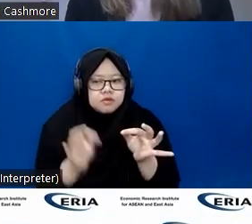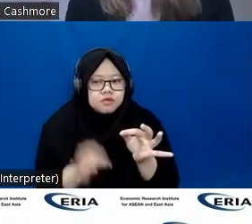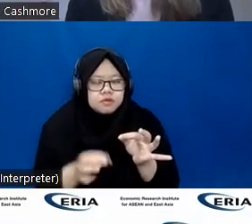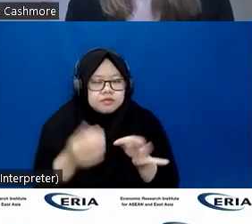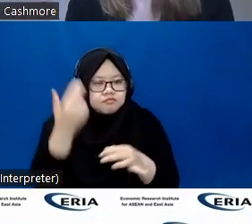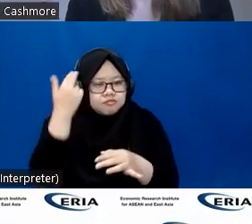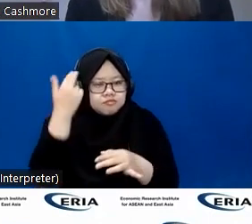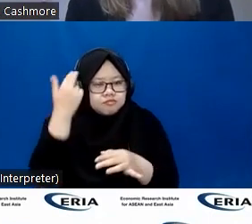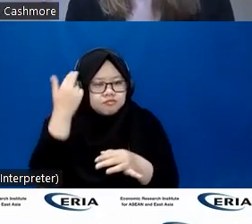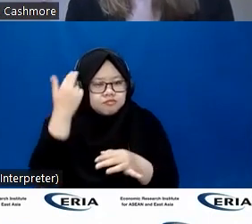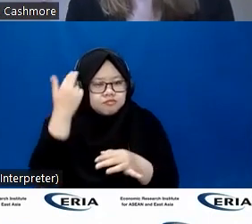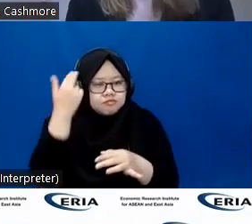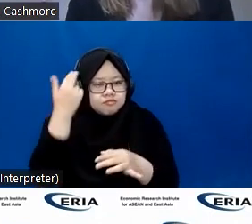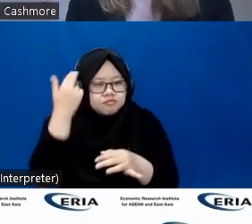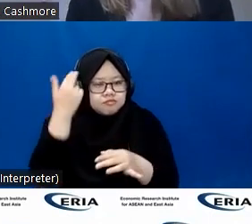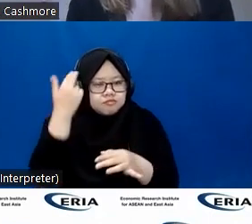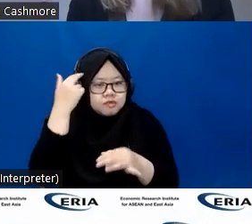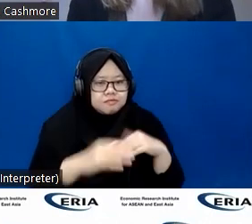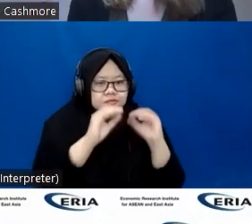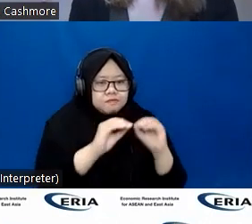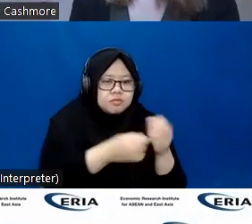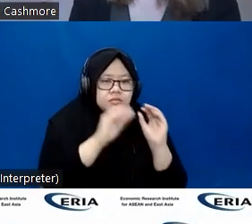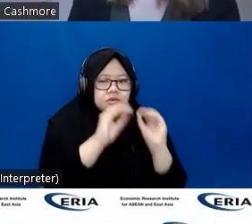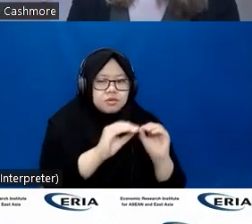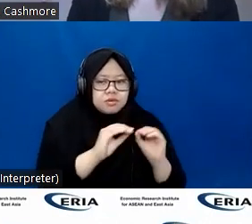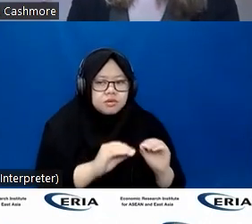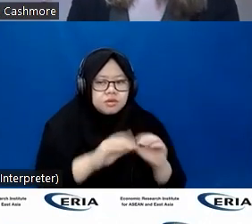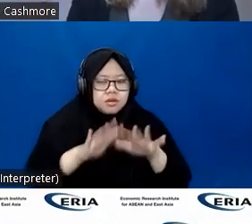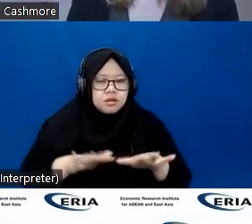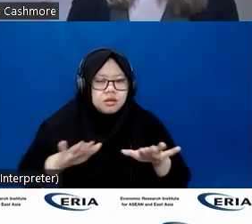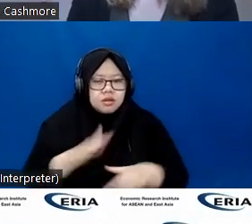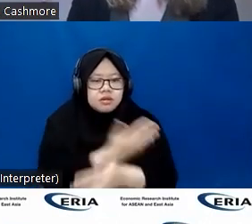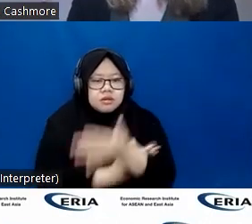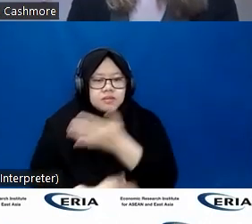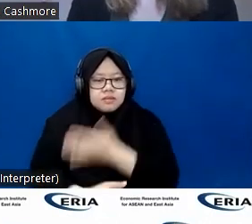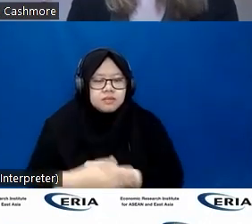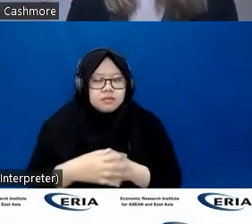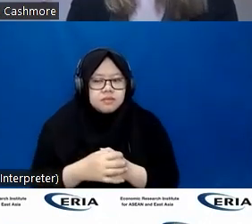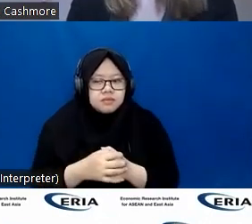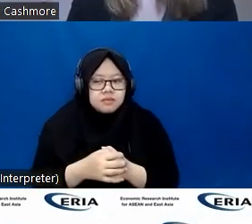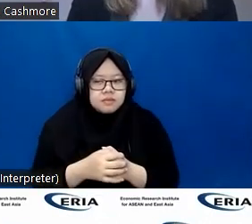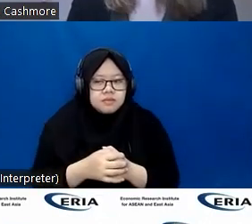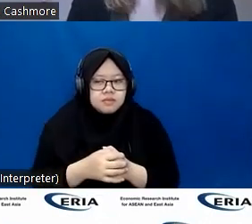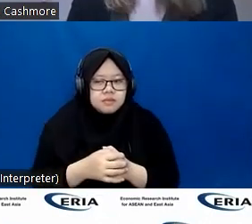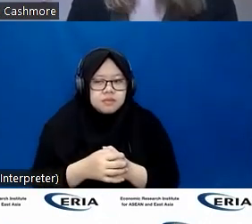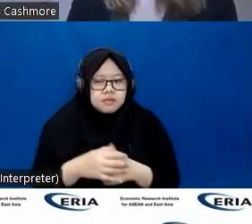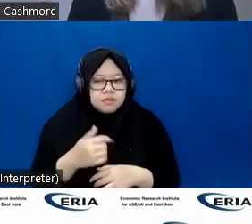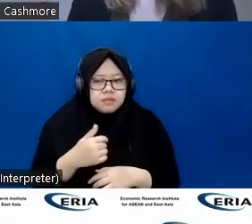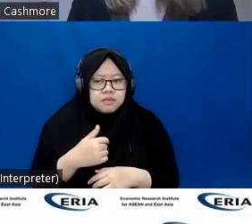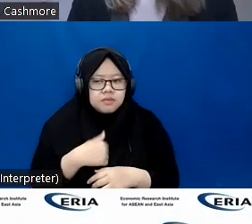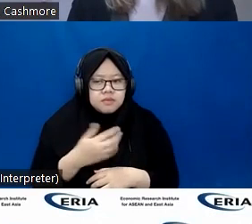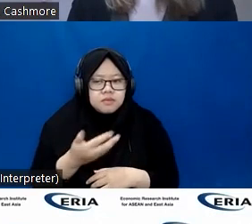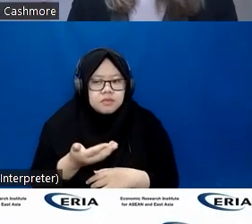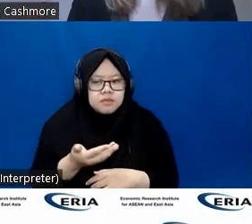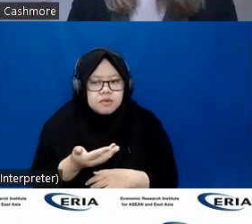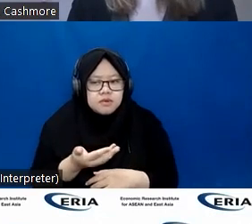learning outcomes for children with disabilities. And I just wanted to give you a little bit of context on the